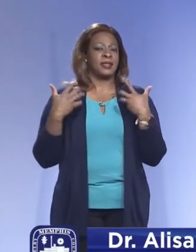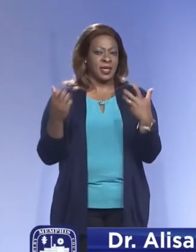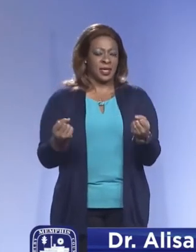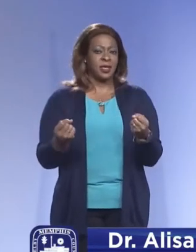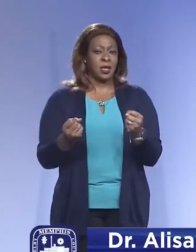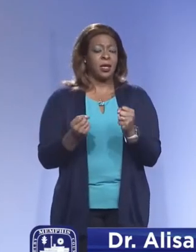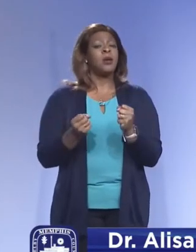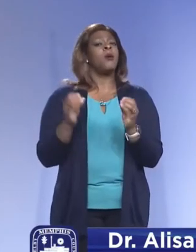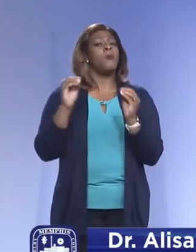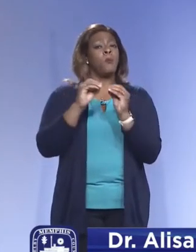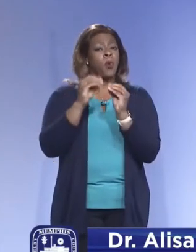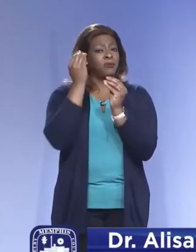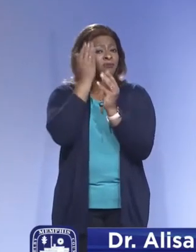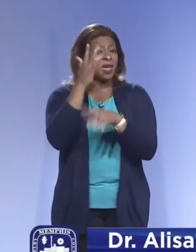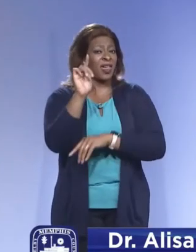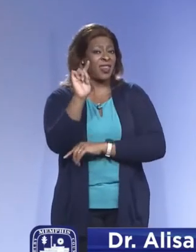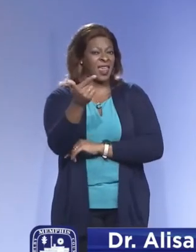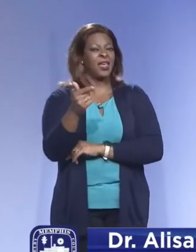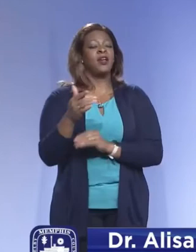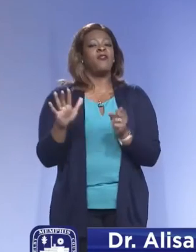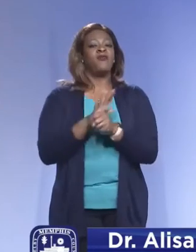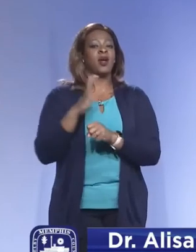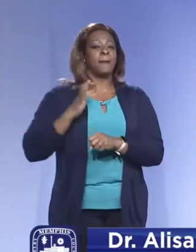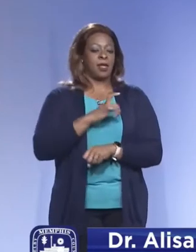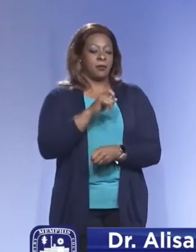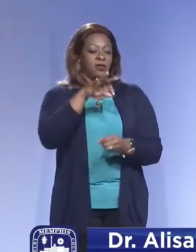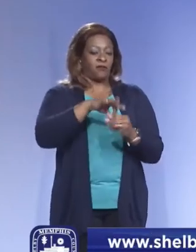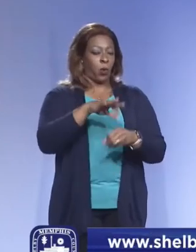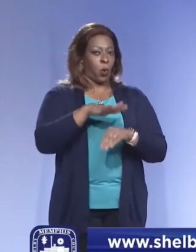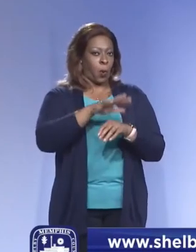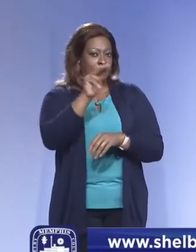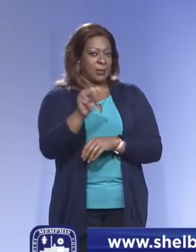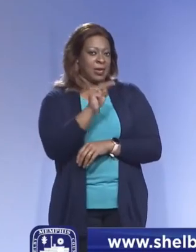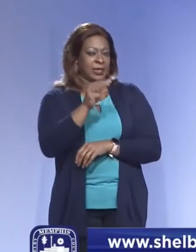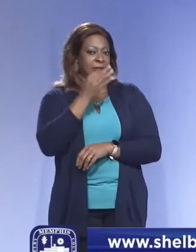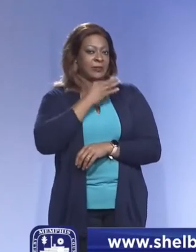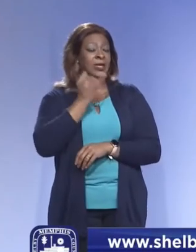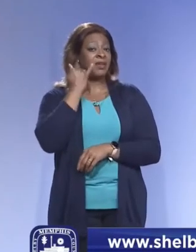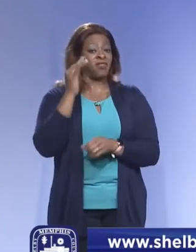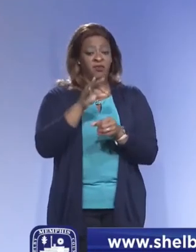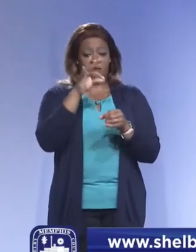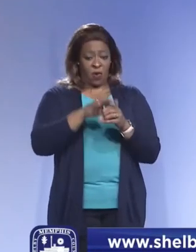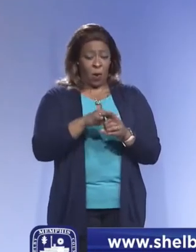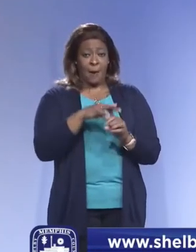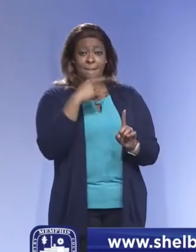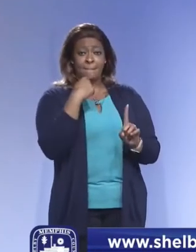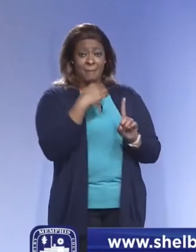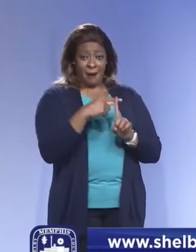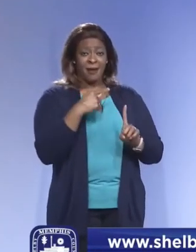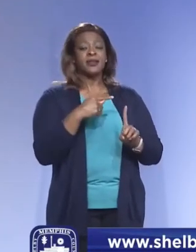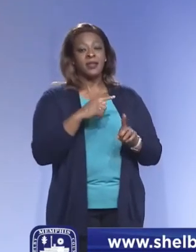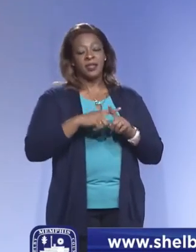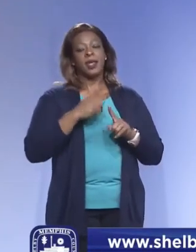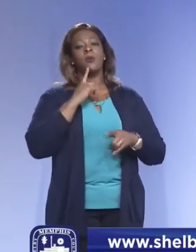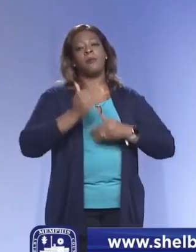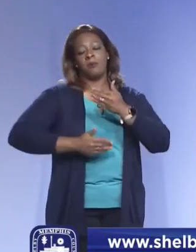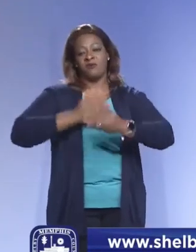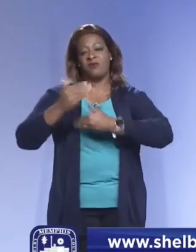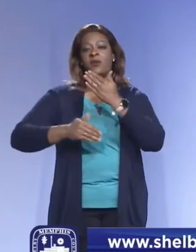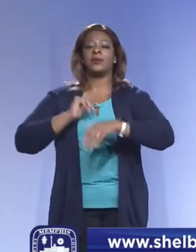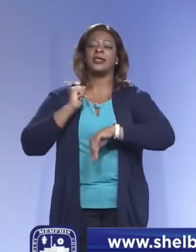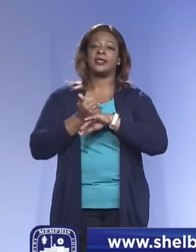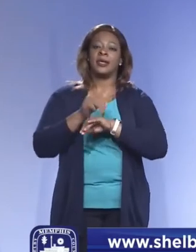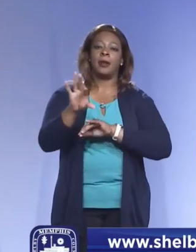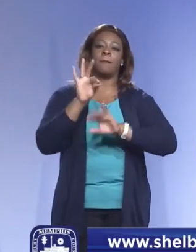So more to come. The full commission has to vote on Monday. And if they vote in a positive way, then we'll be moving forward with